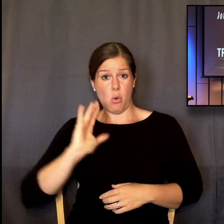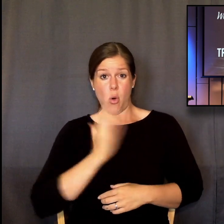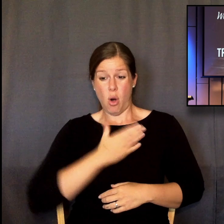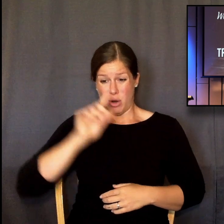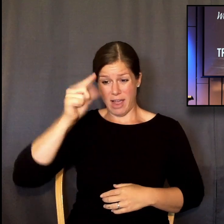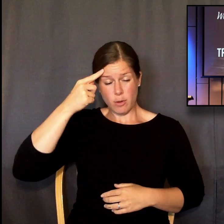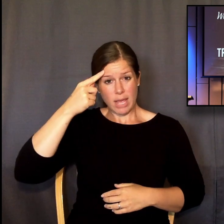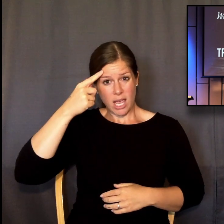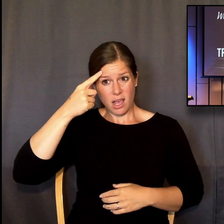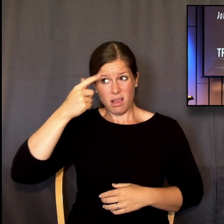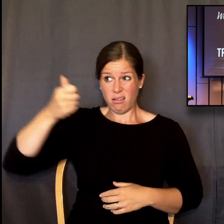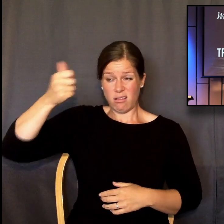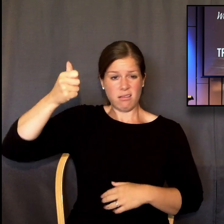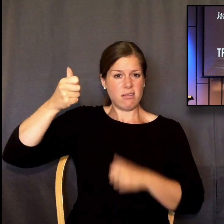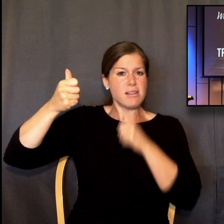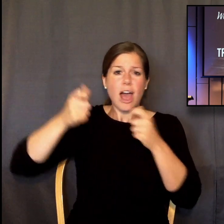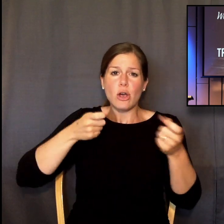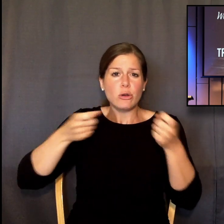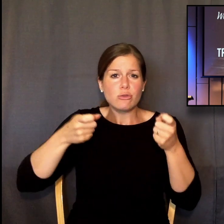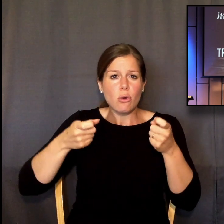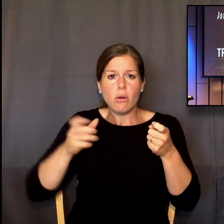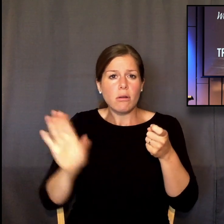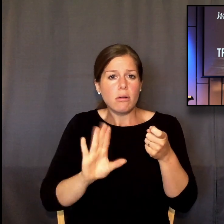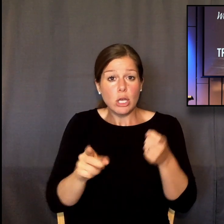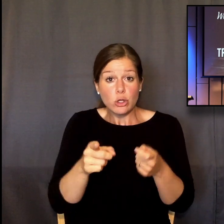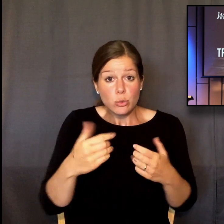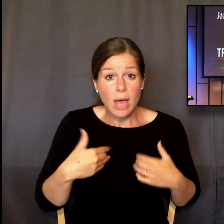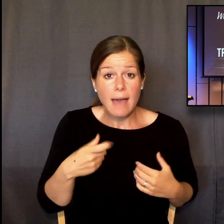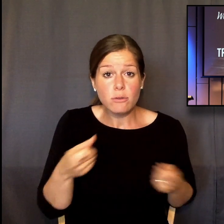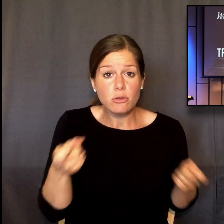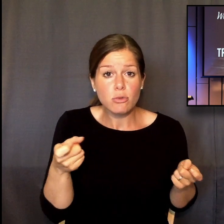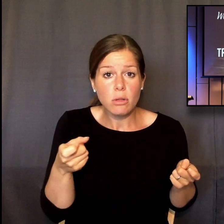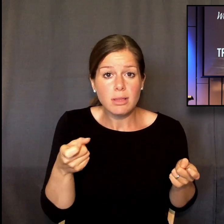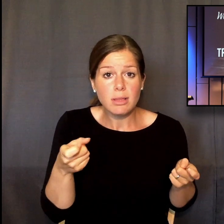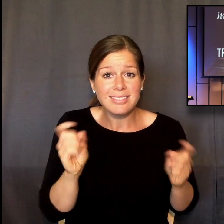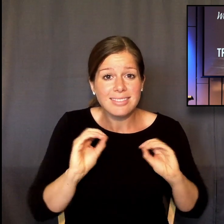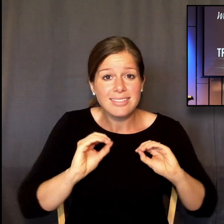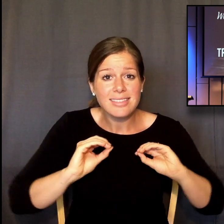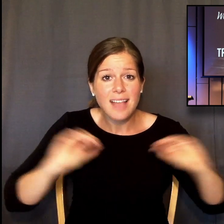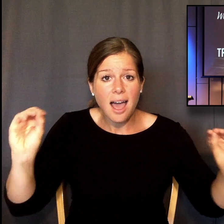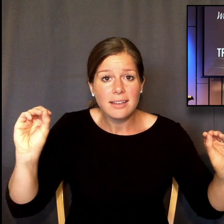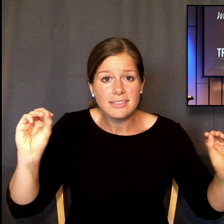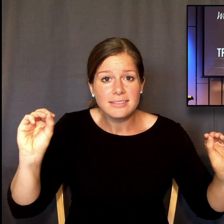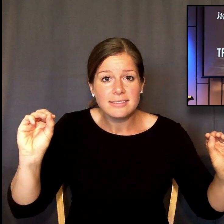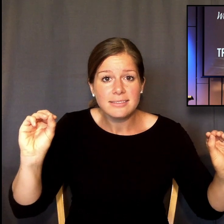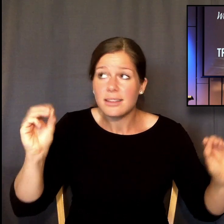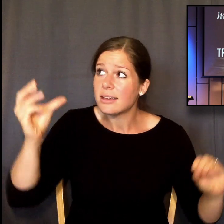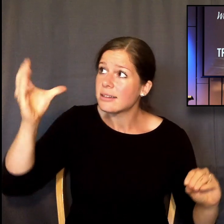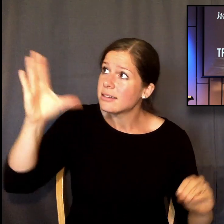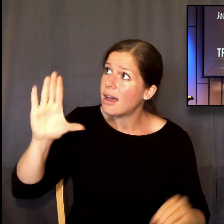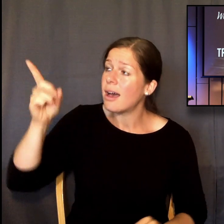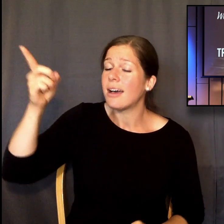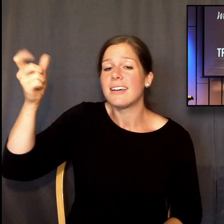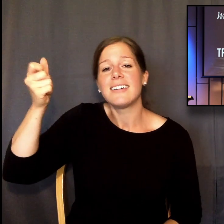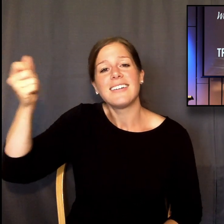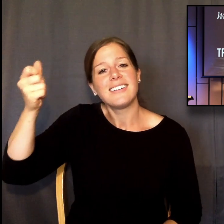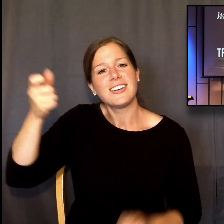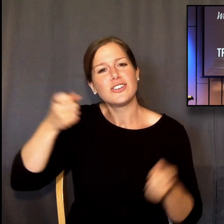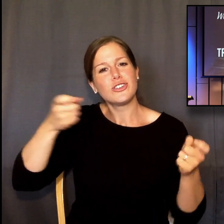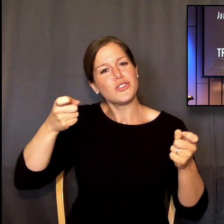you are not in control. You have no control. God is in control. Now,